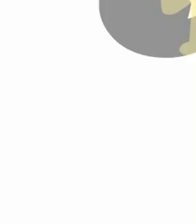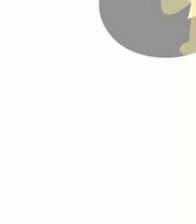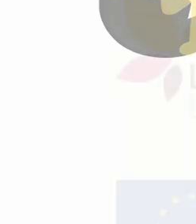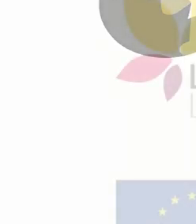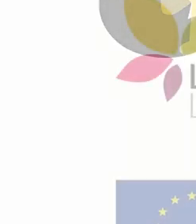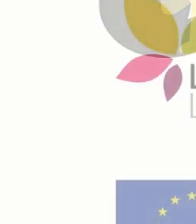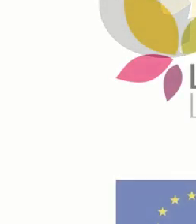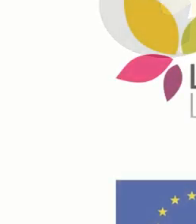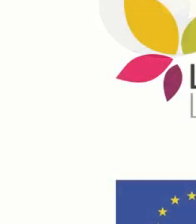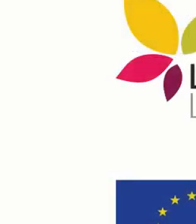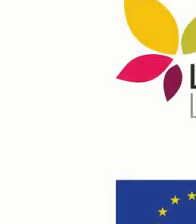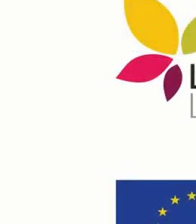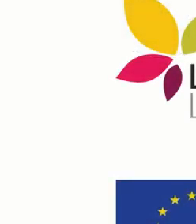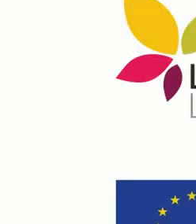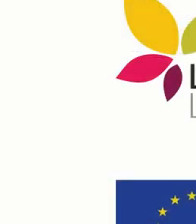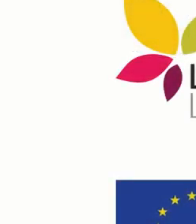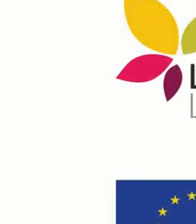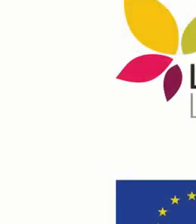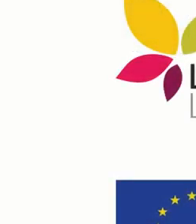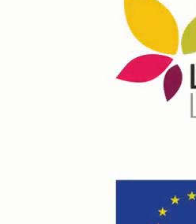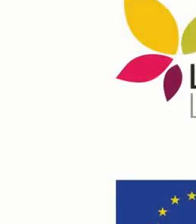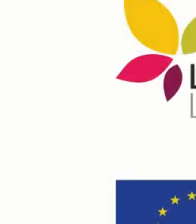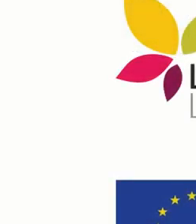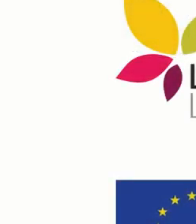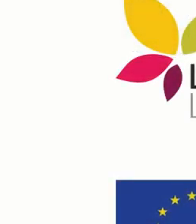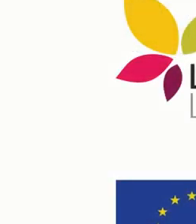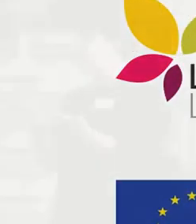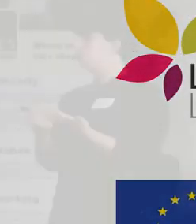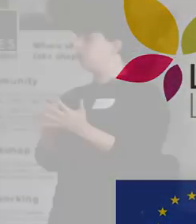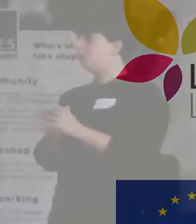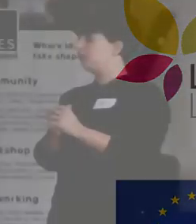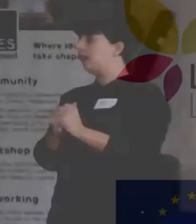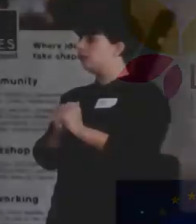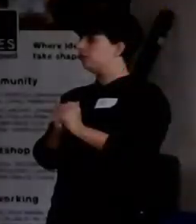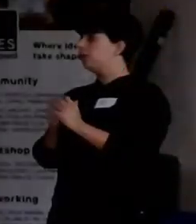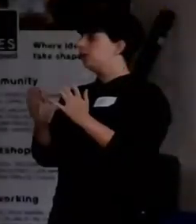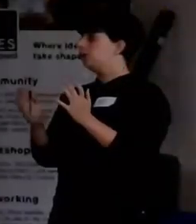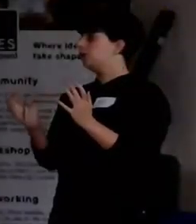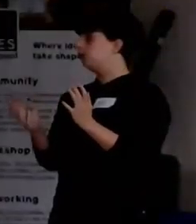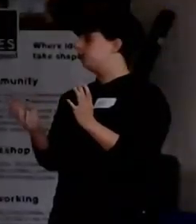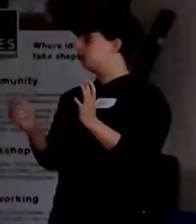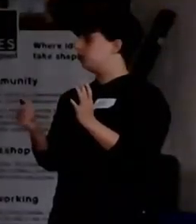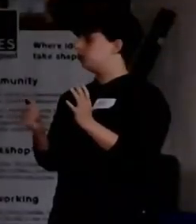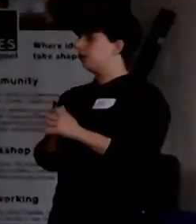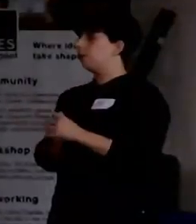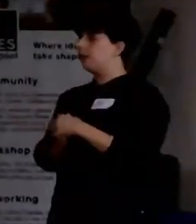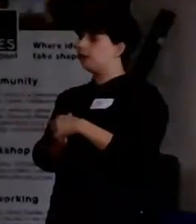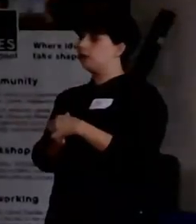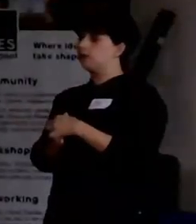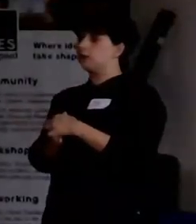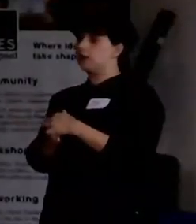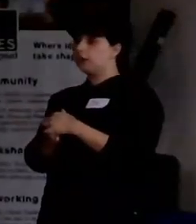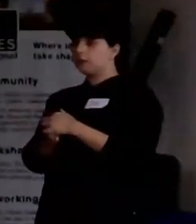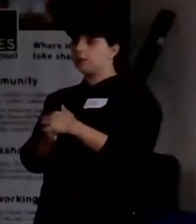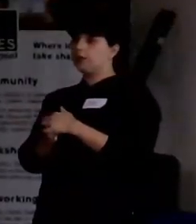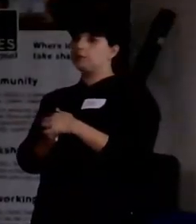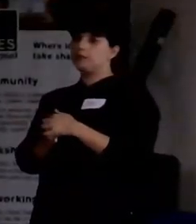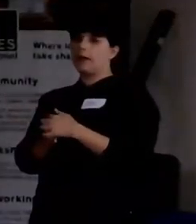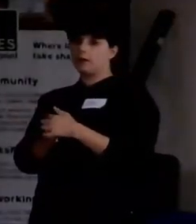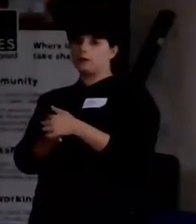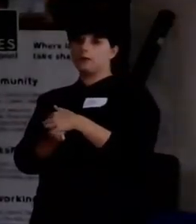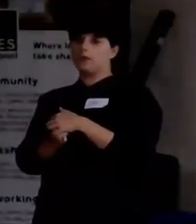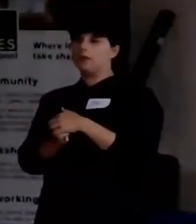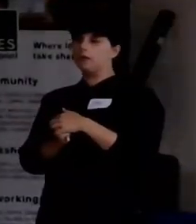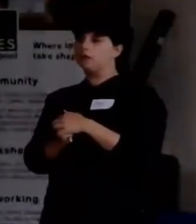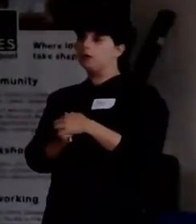I would really like to thank you very much for taking here Friday afternoon to come and have this conversation about making and success. My